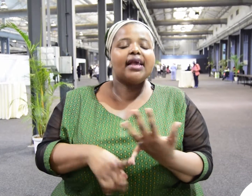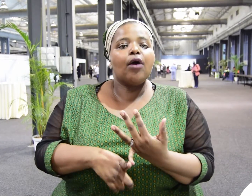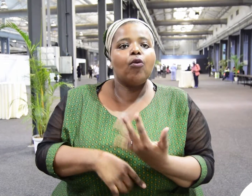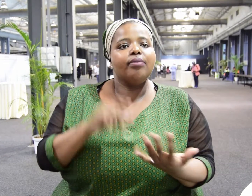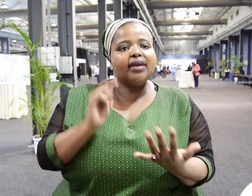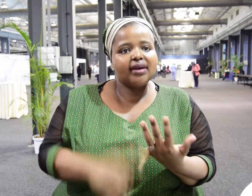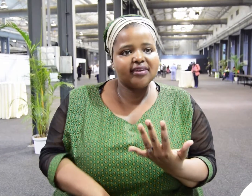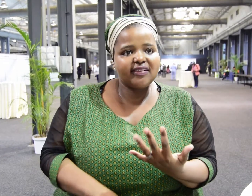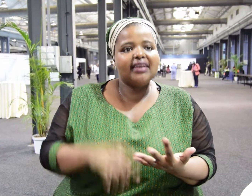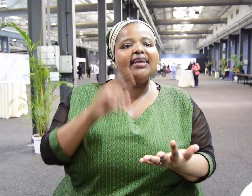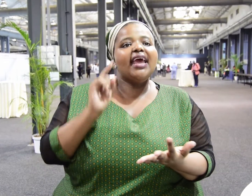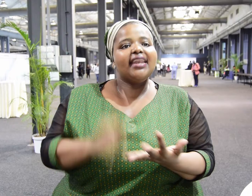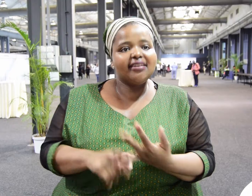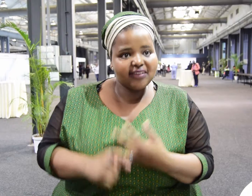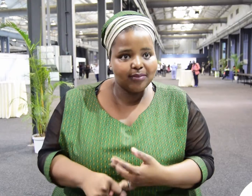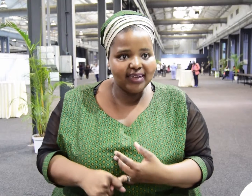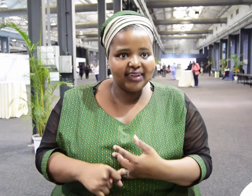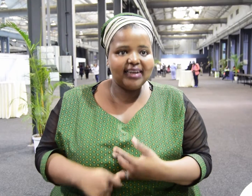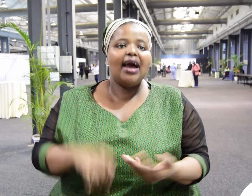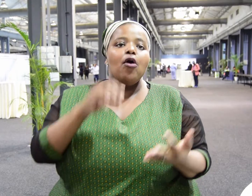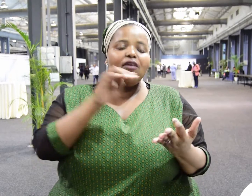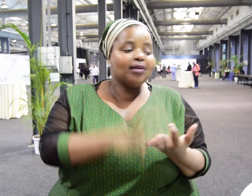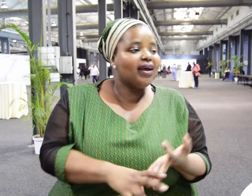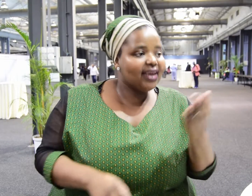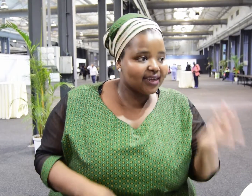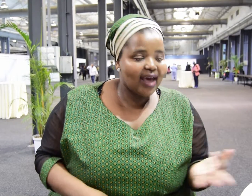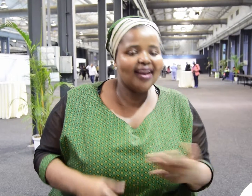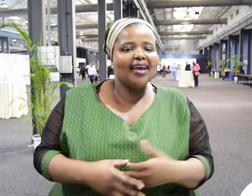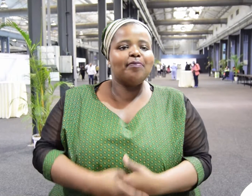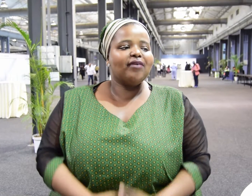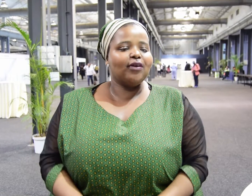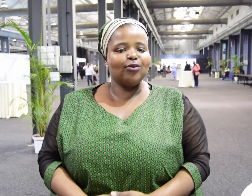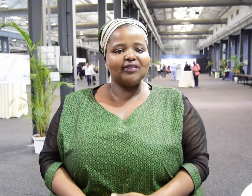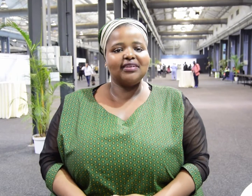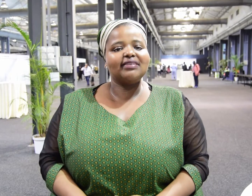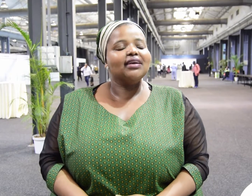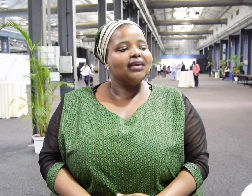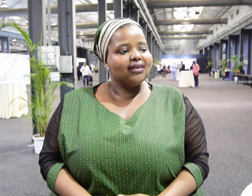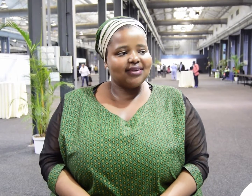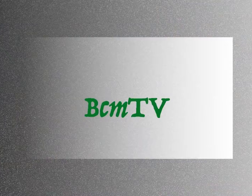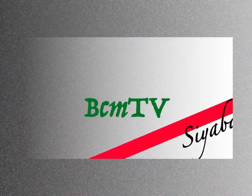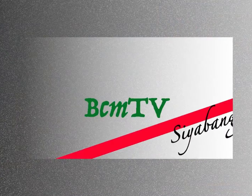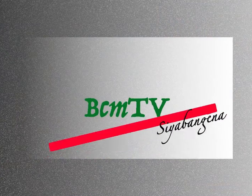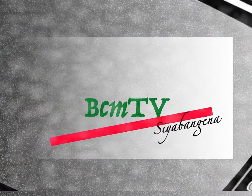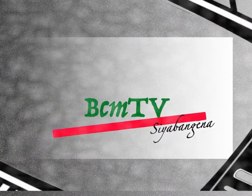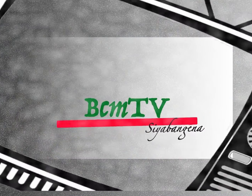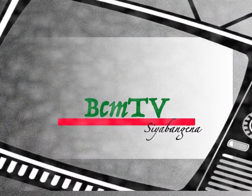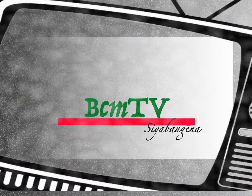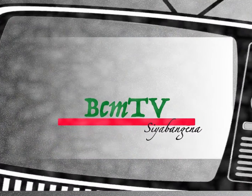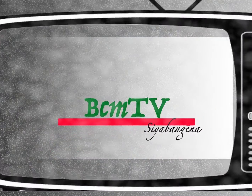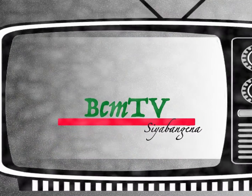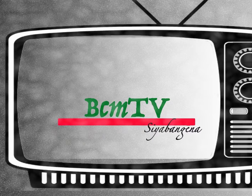This the Krizani and Nelson Mandela. You to I love you, you, I